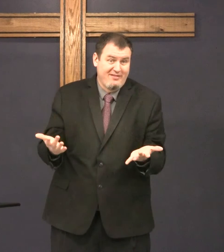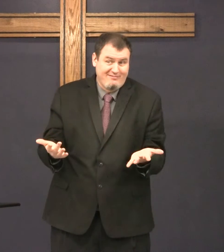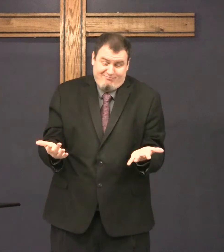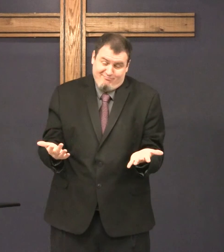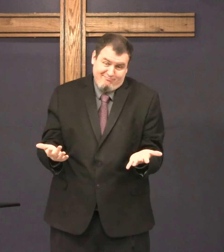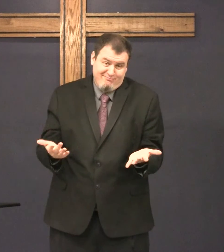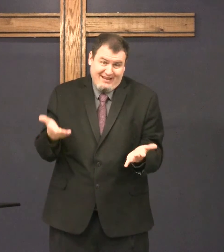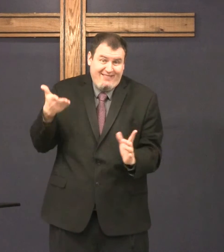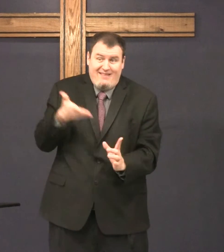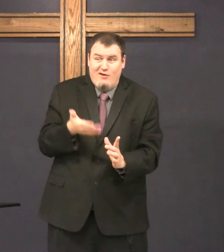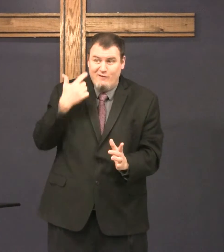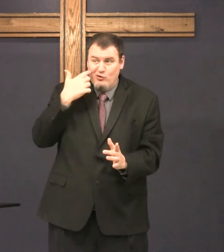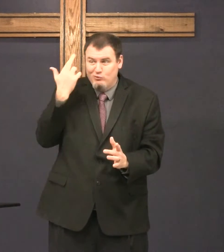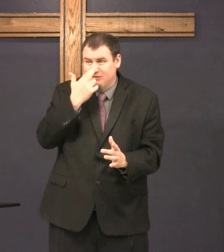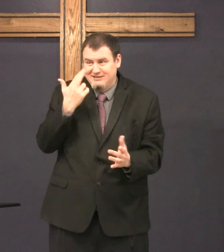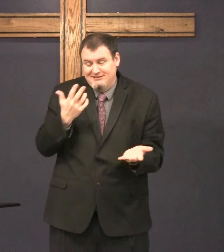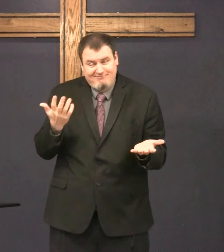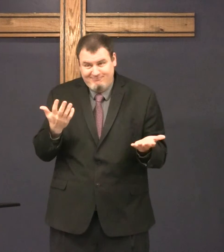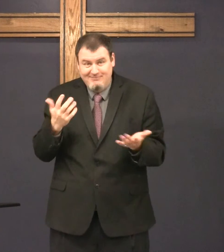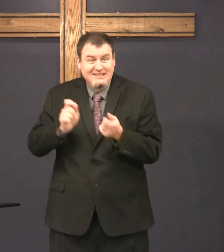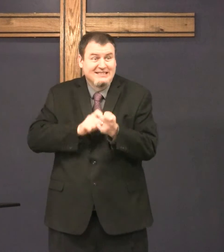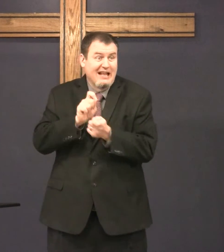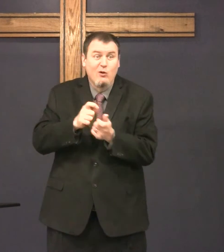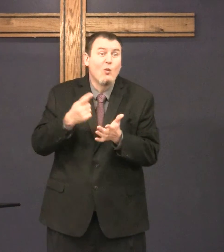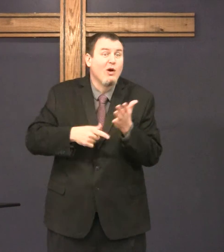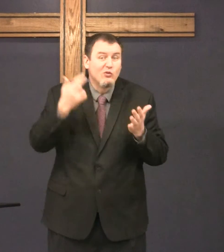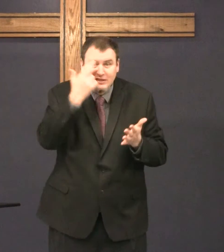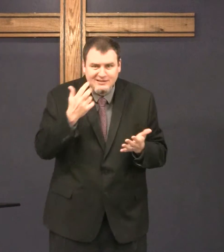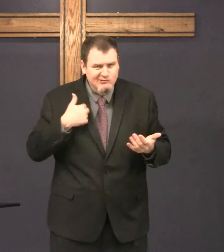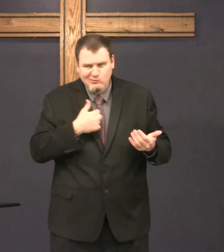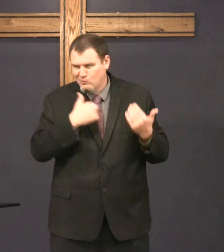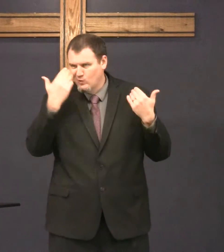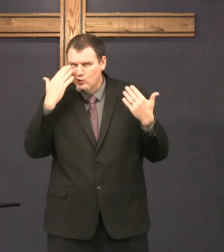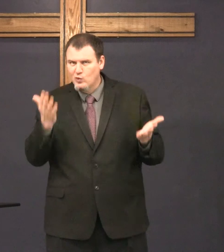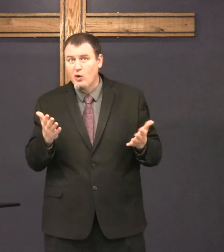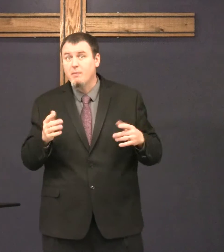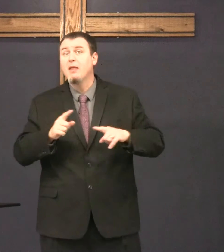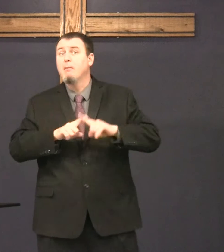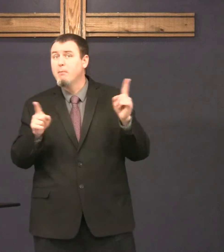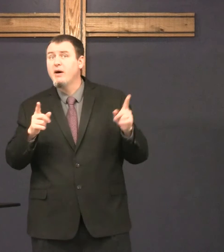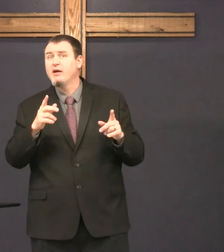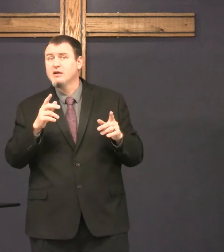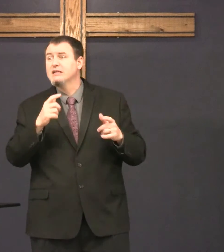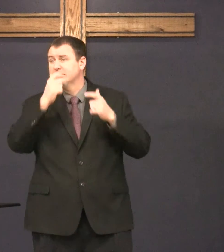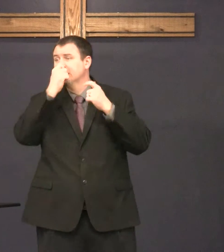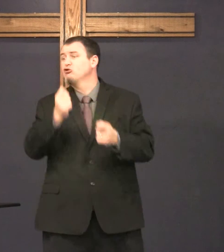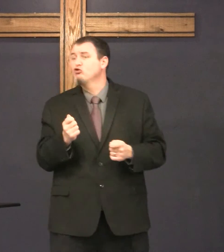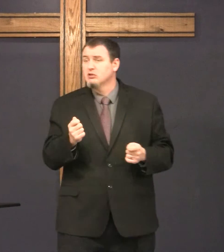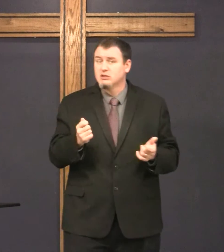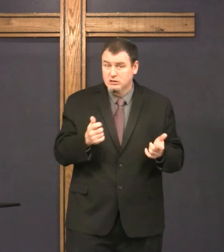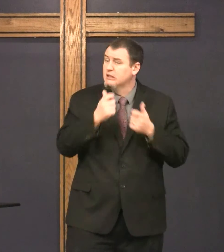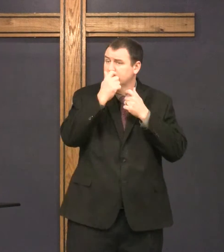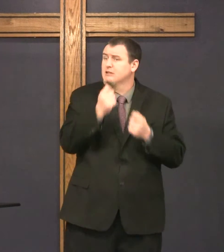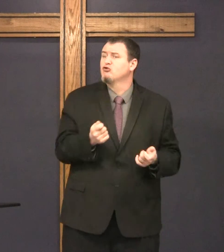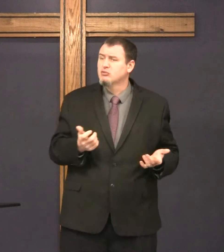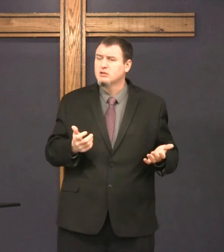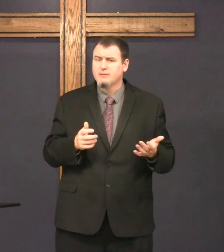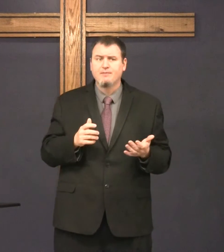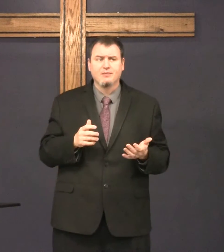in the Bible. So it's there for a reason. We don't know exactly what reason. But it's interesting